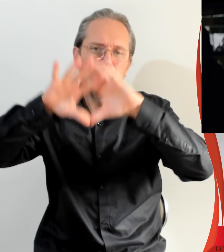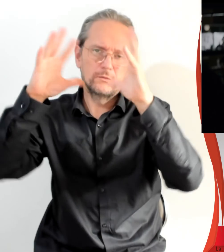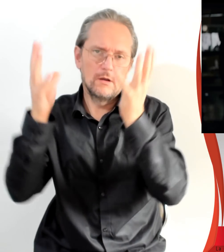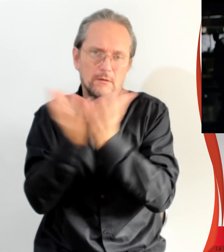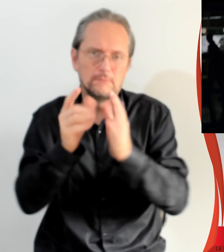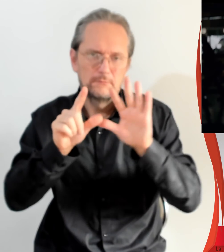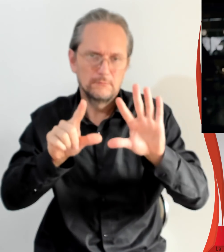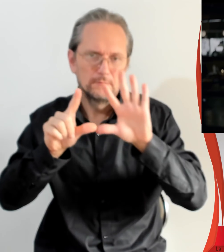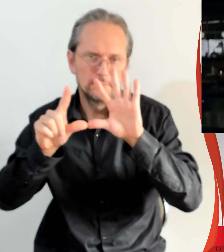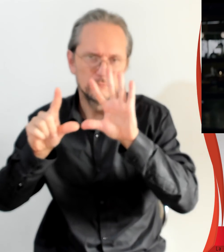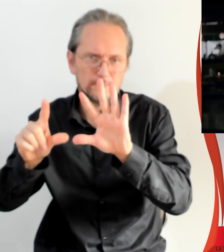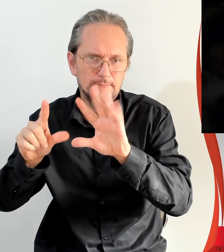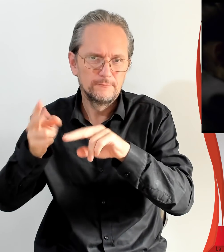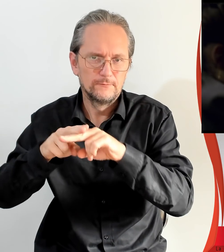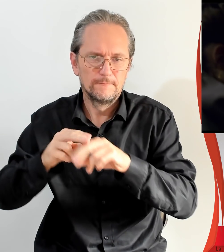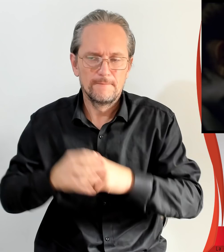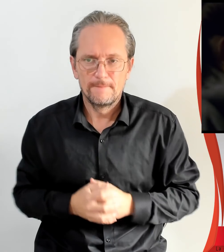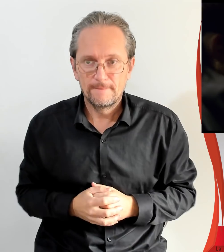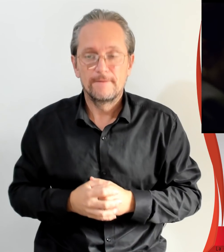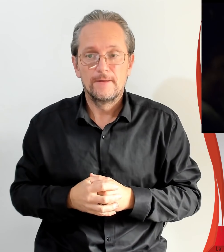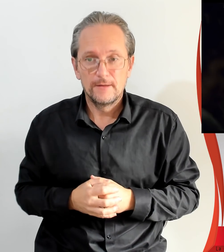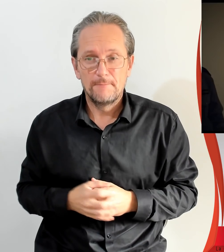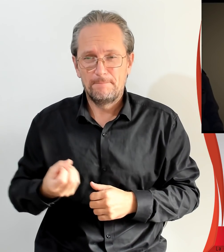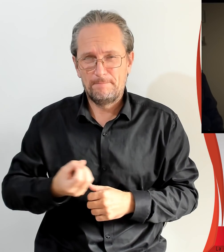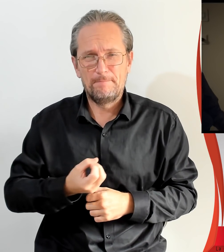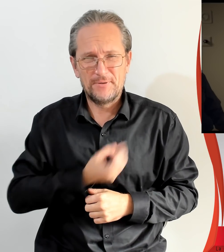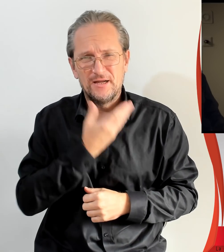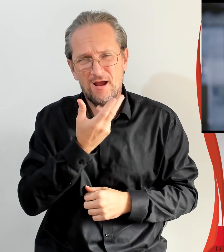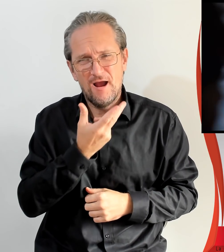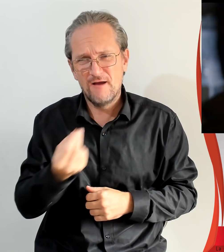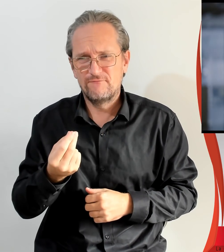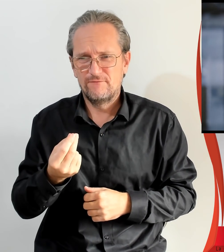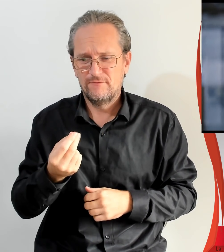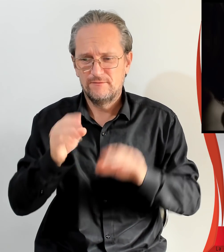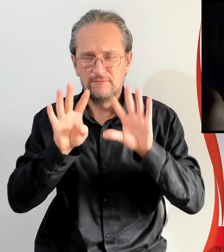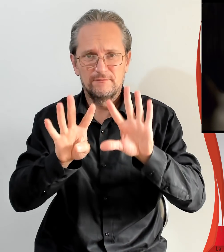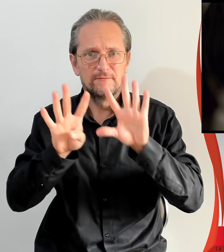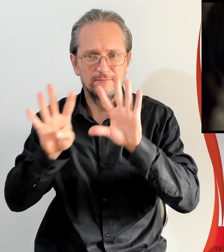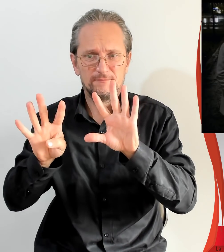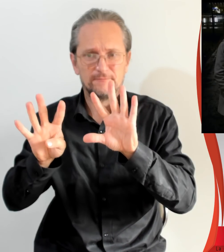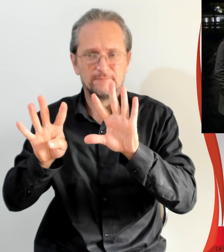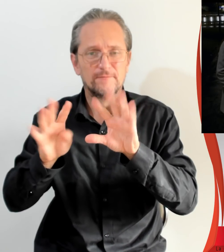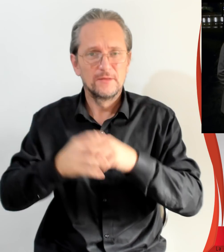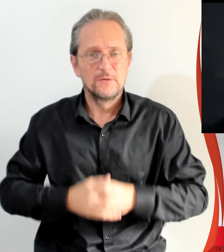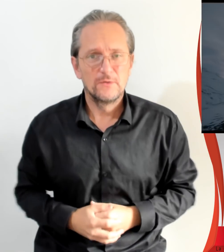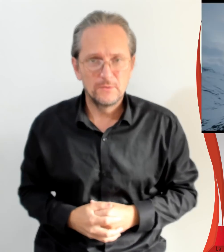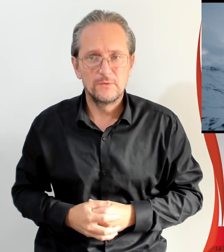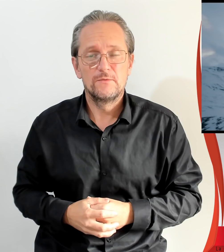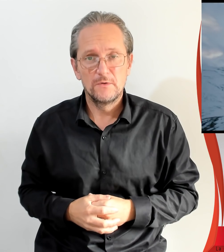I just don't want to be weak I just Not in front of him I You can be weak and still strong You know